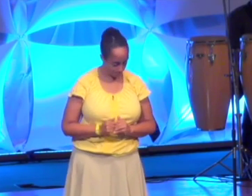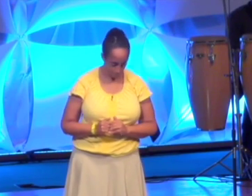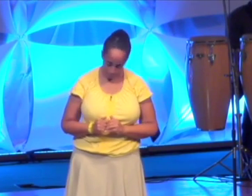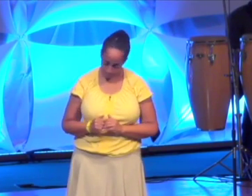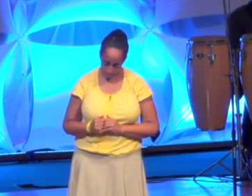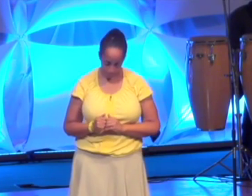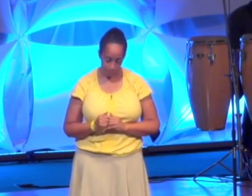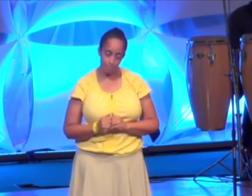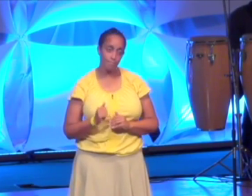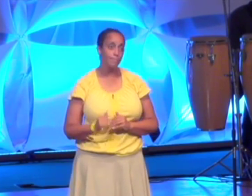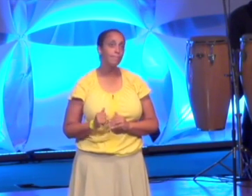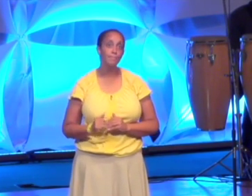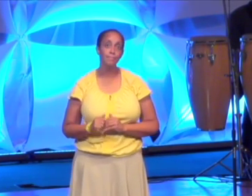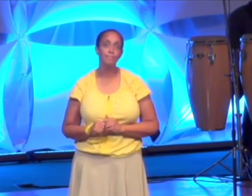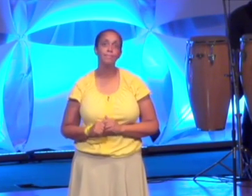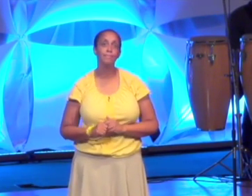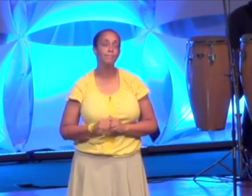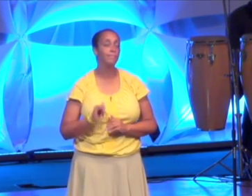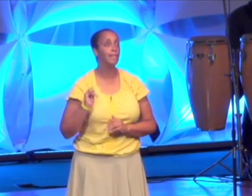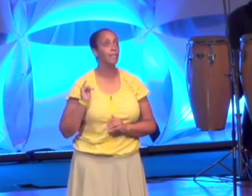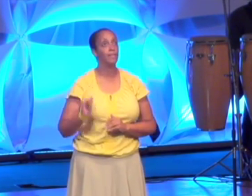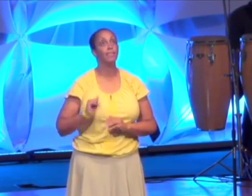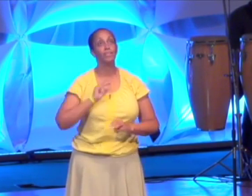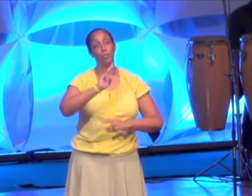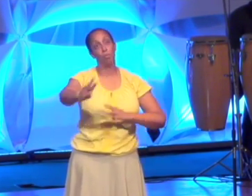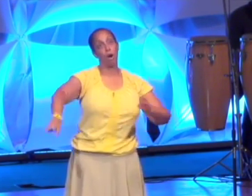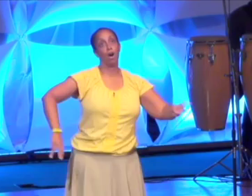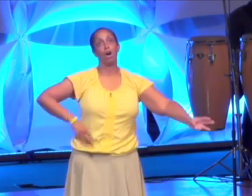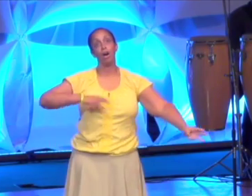this world